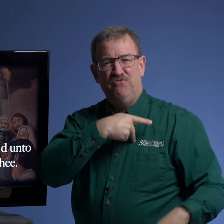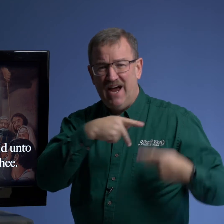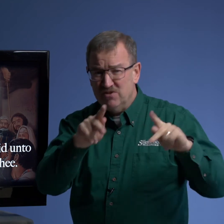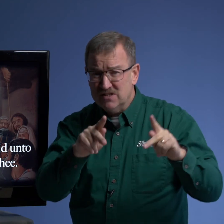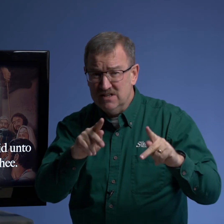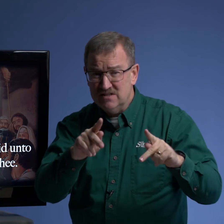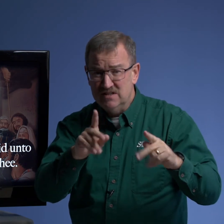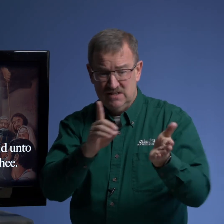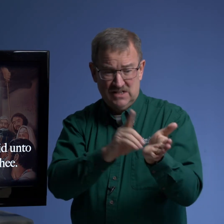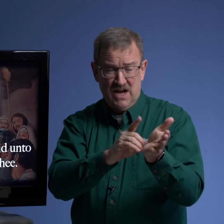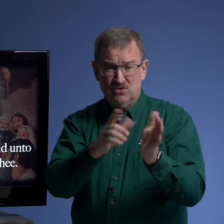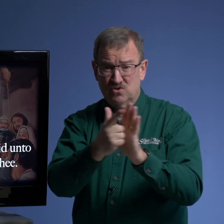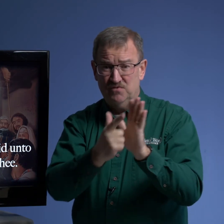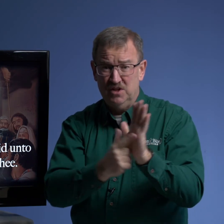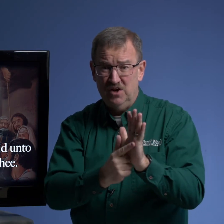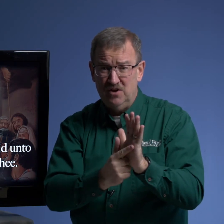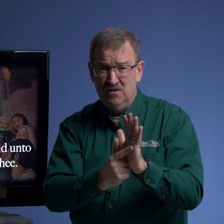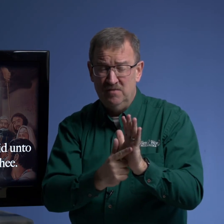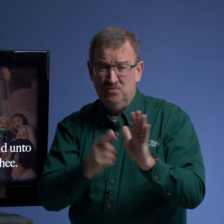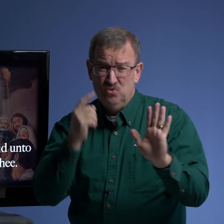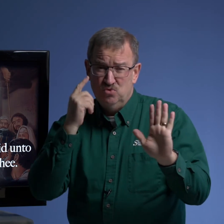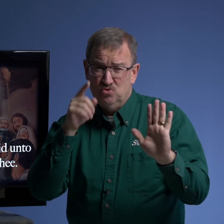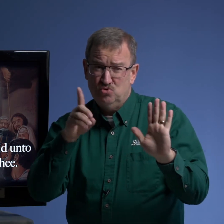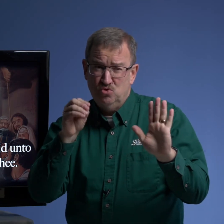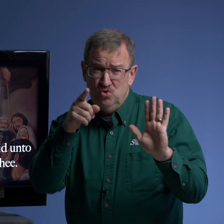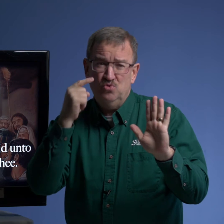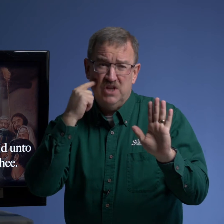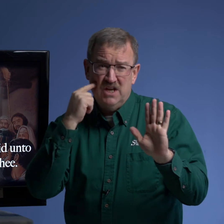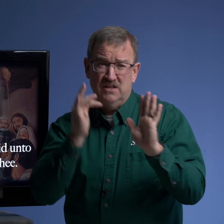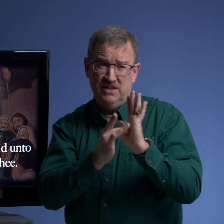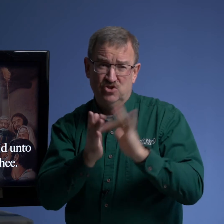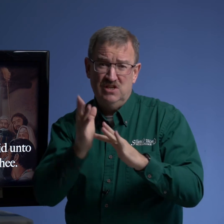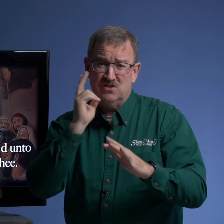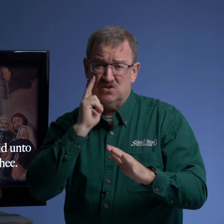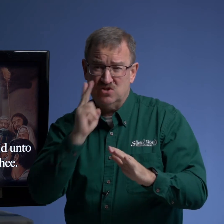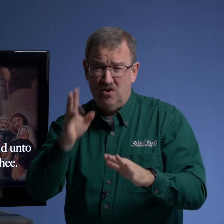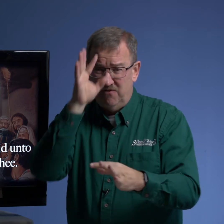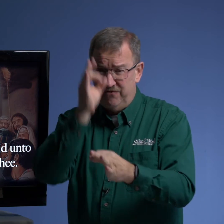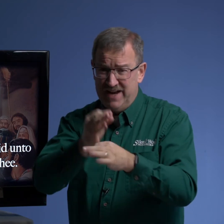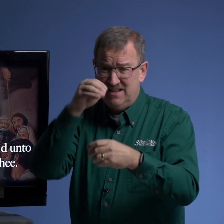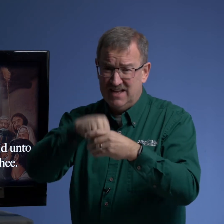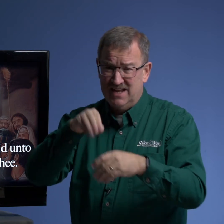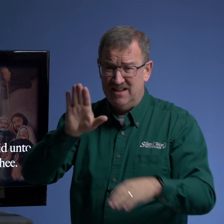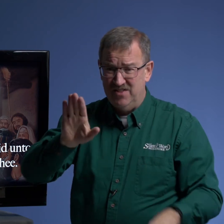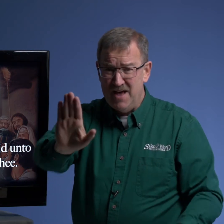pharisees the doctors of the law do you think that jesus saw faith that in them